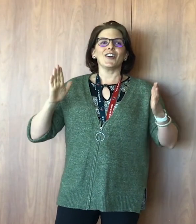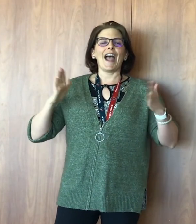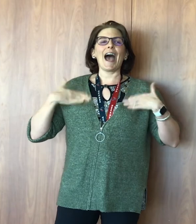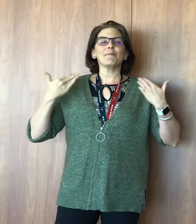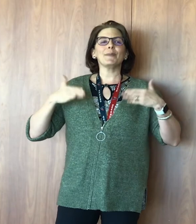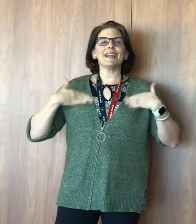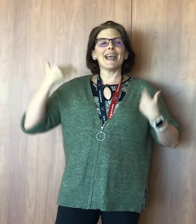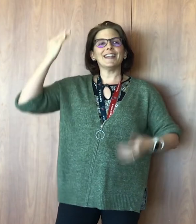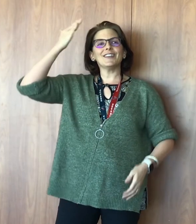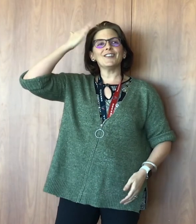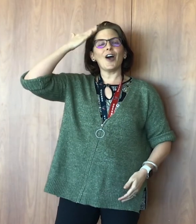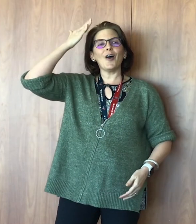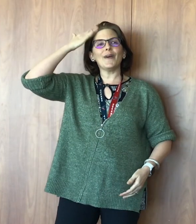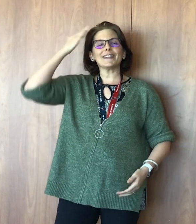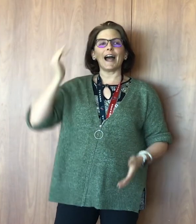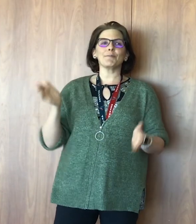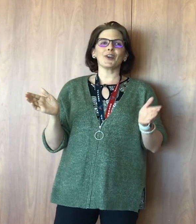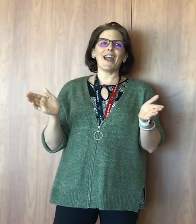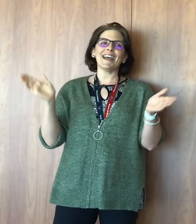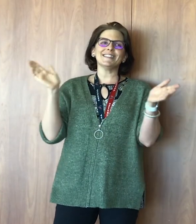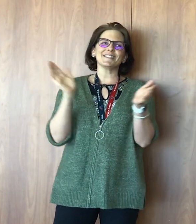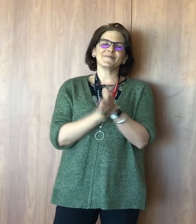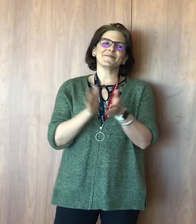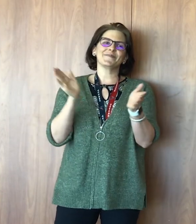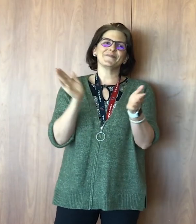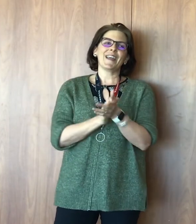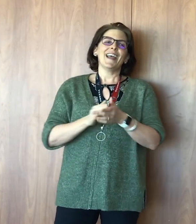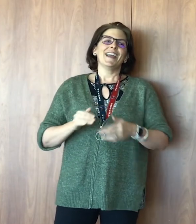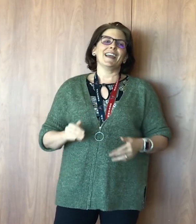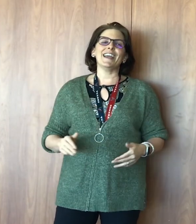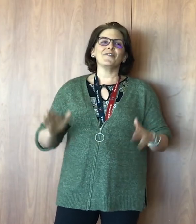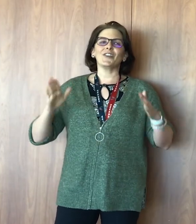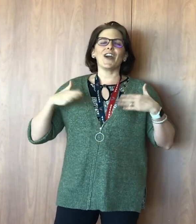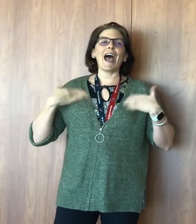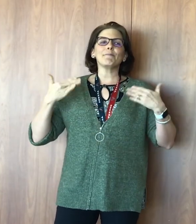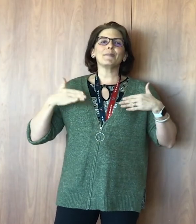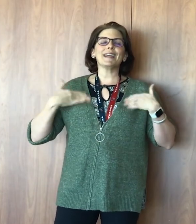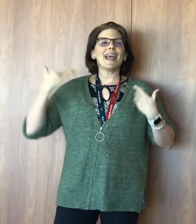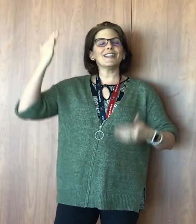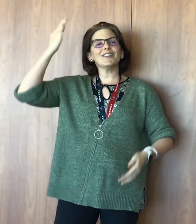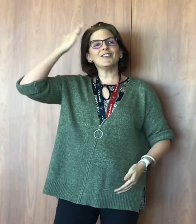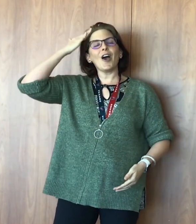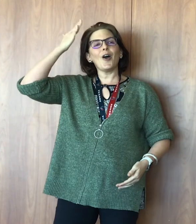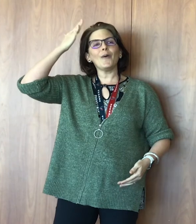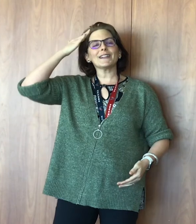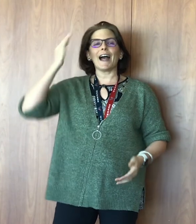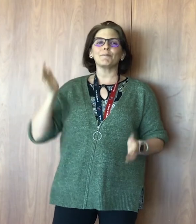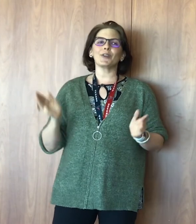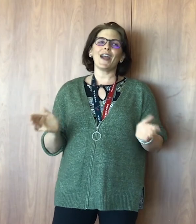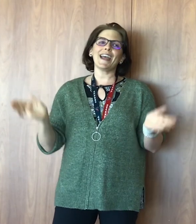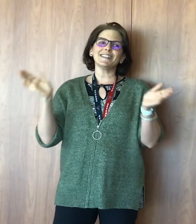happy and you know it, clap your hands. If you're happy and you know it, clap your hands.